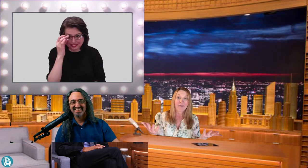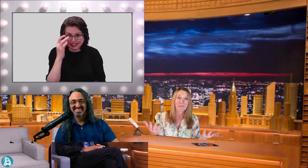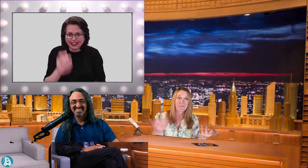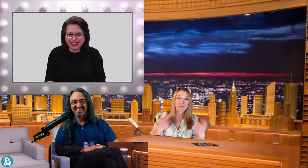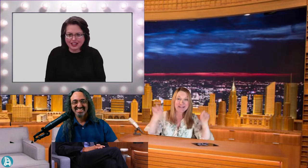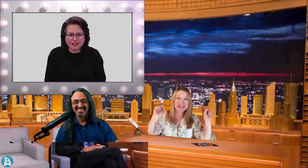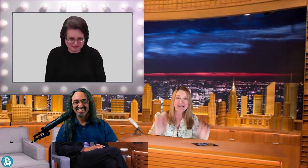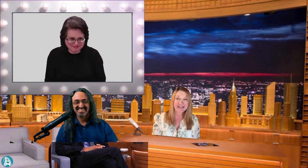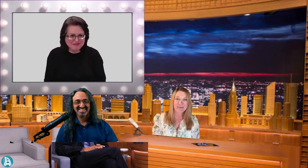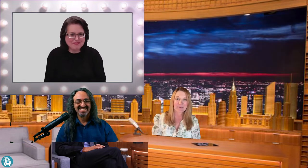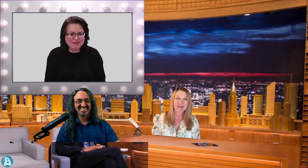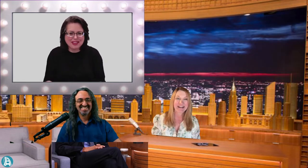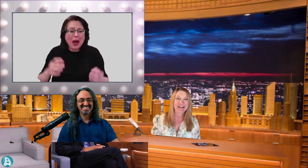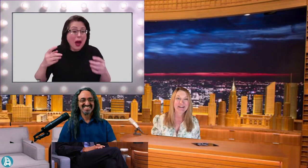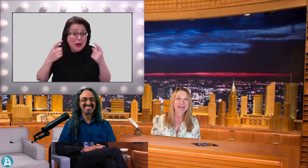We did it! We're here!